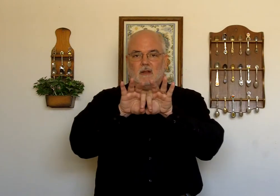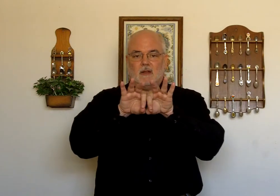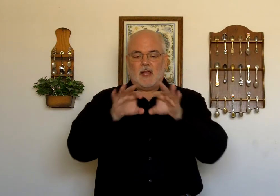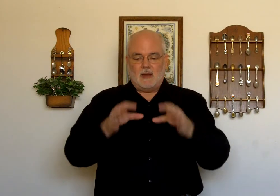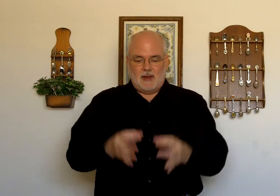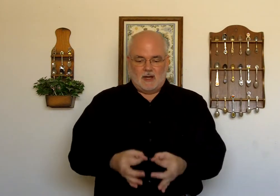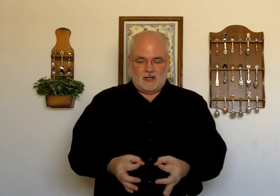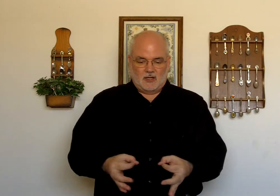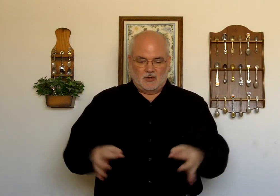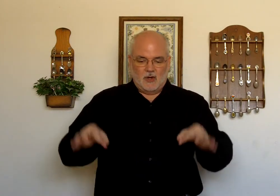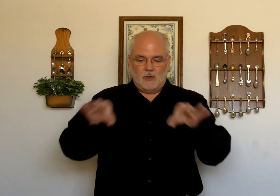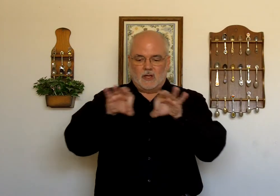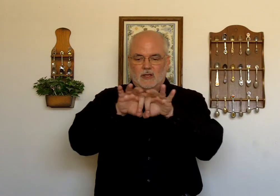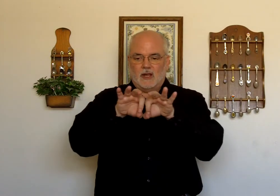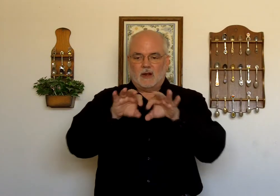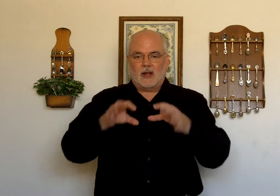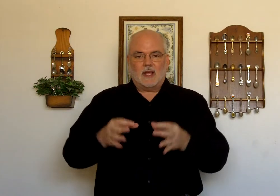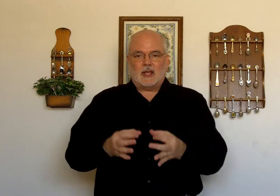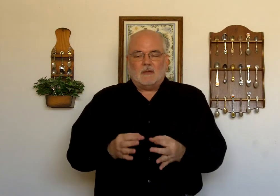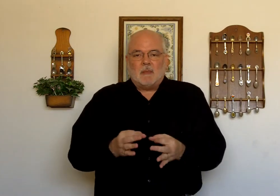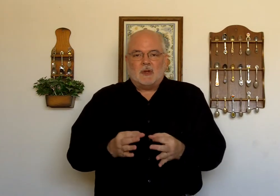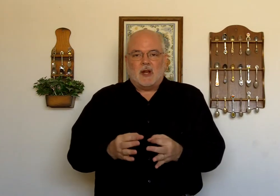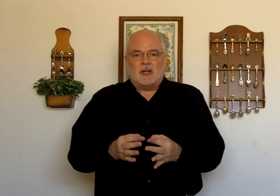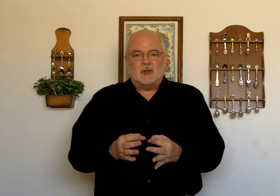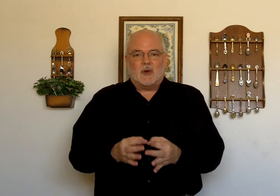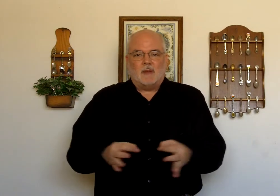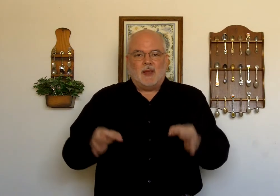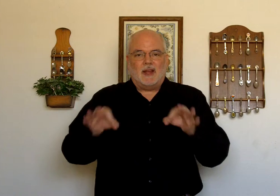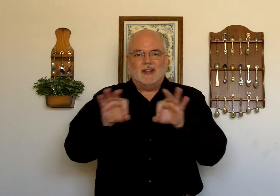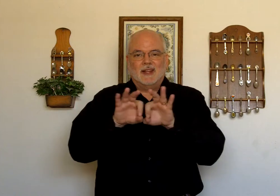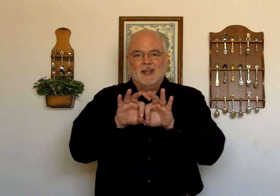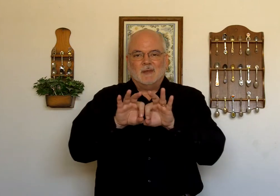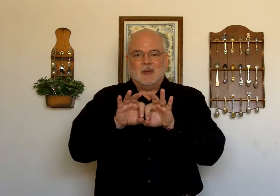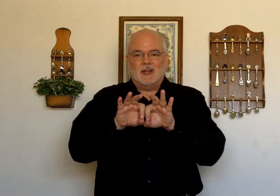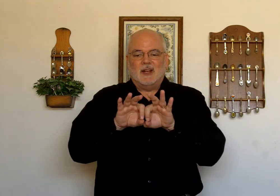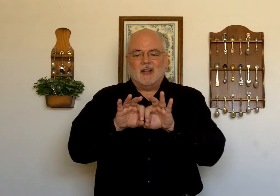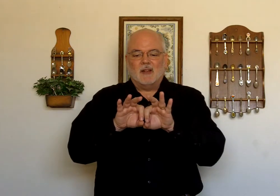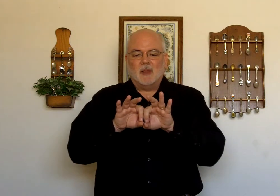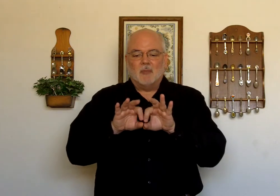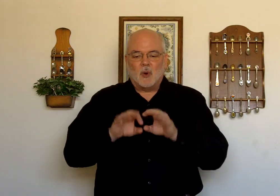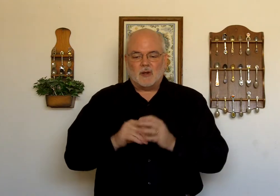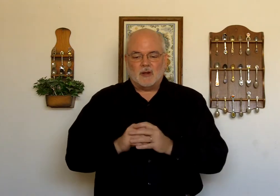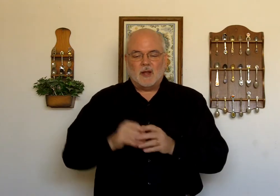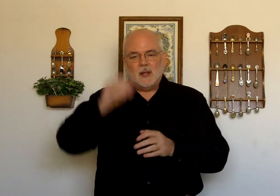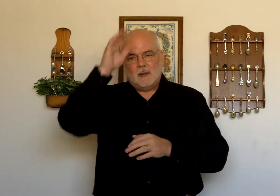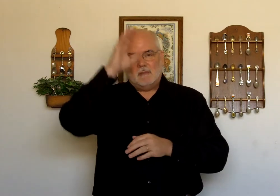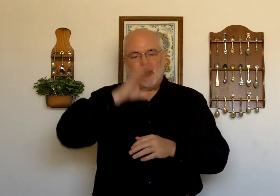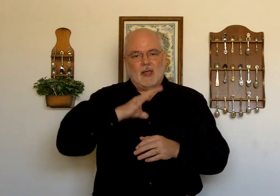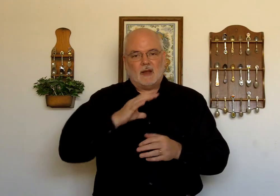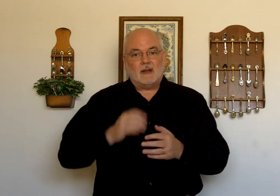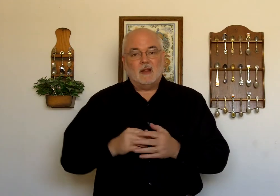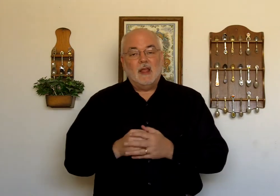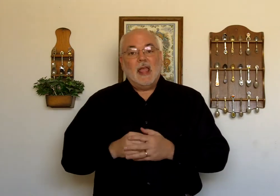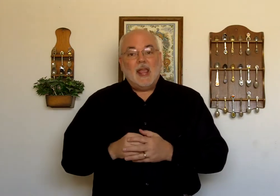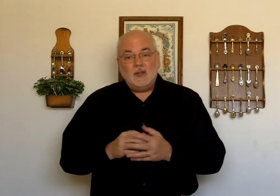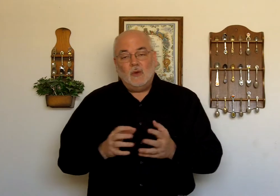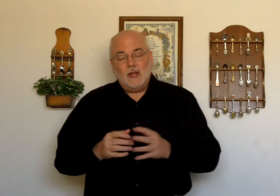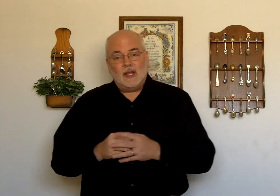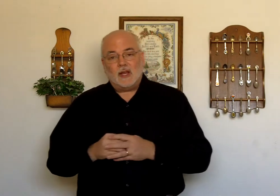Kind of make it a little donut in the air, I guess. I'm not sure how to describe that. But important man. And you can get